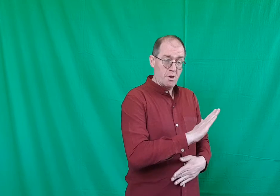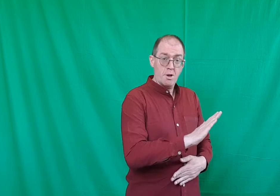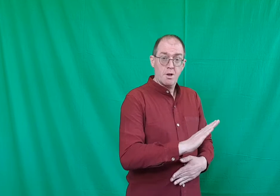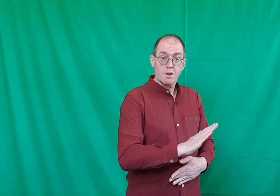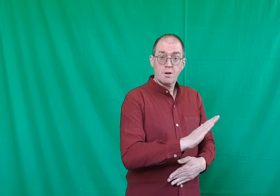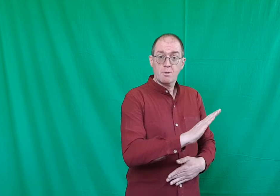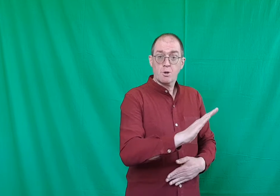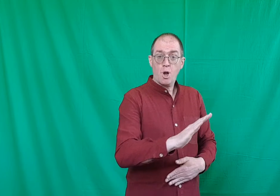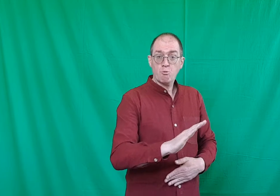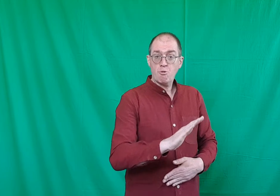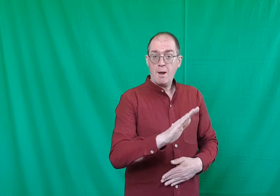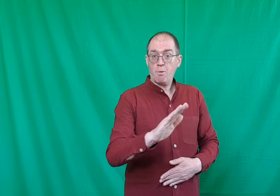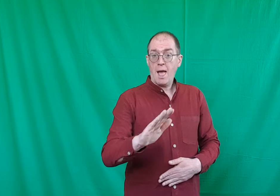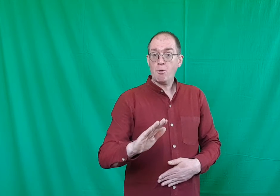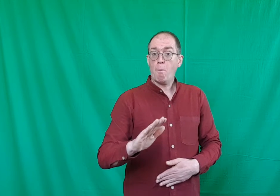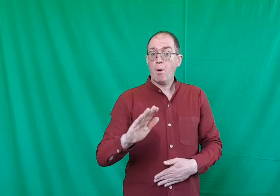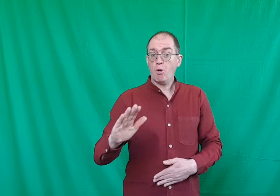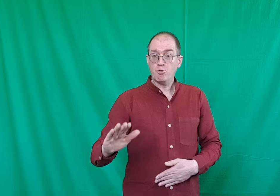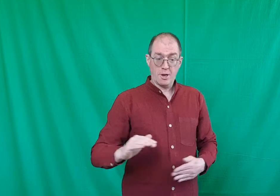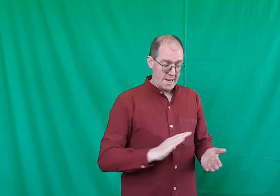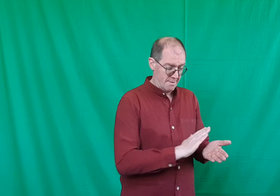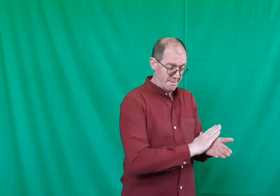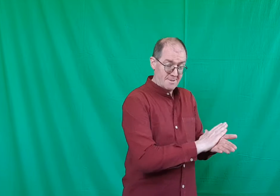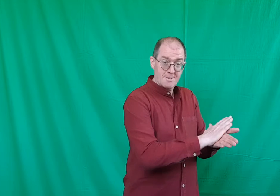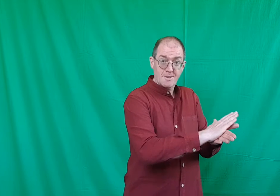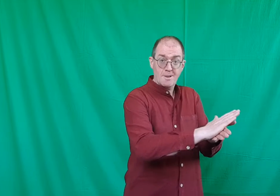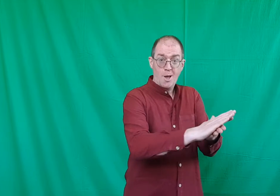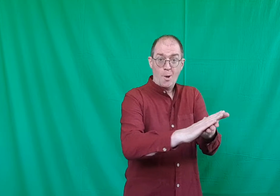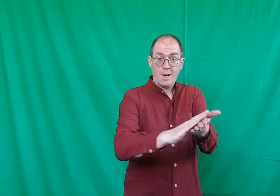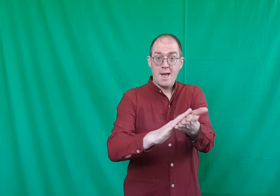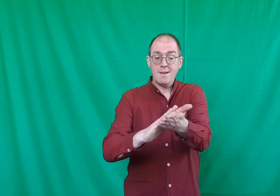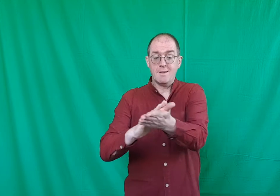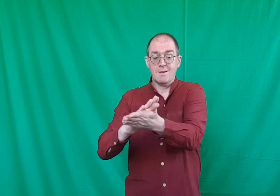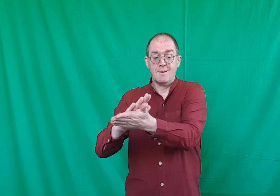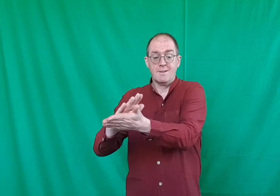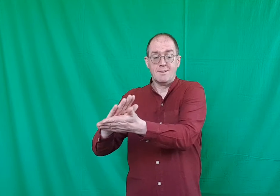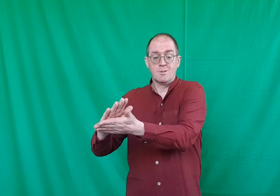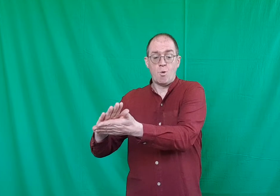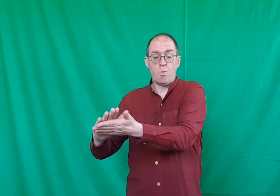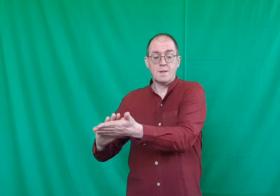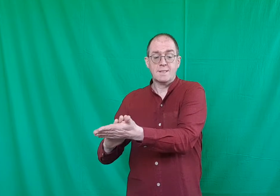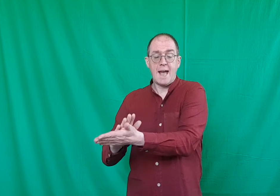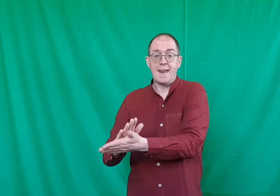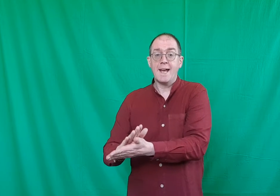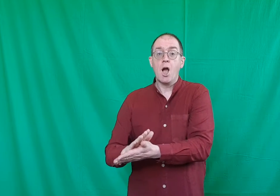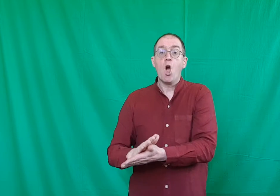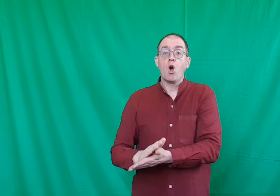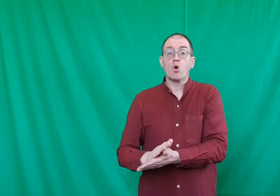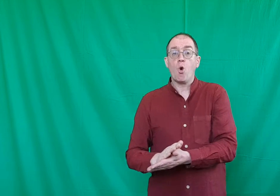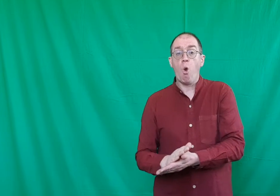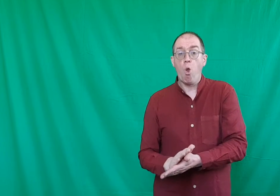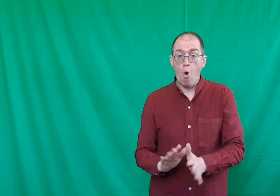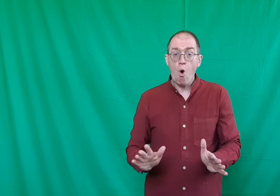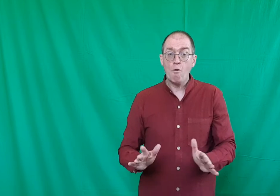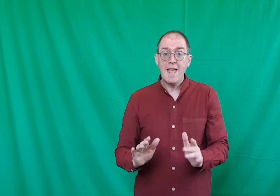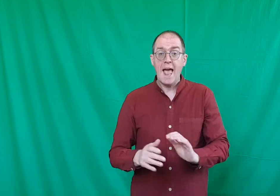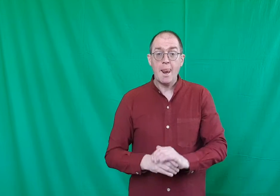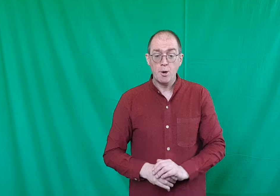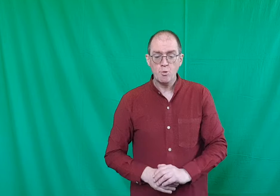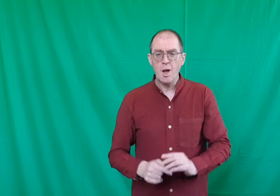goes round like we're polishing it. Okay? So, we're signing, glory, hallelujah.